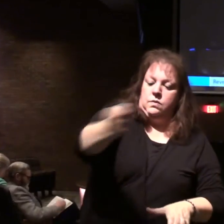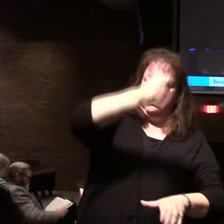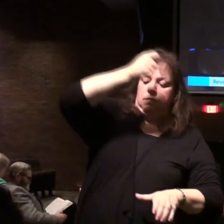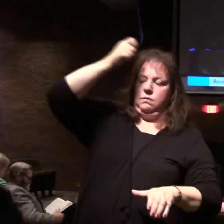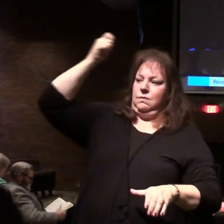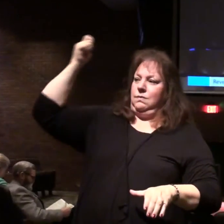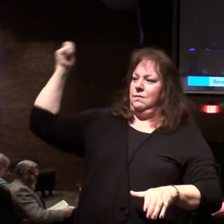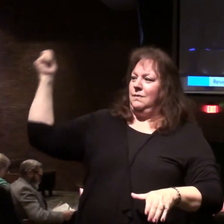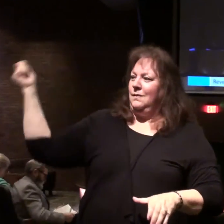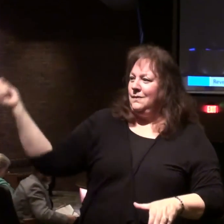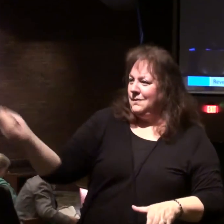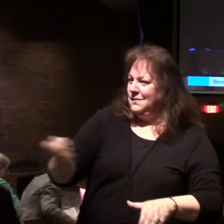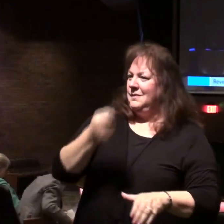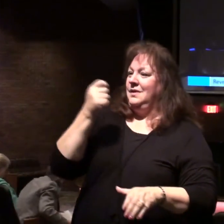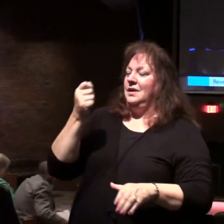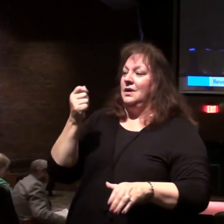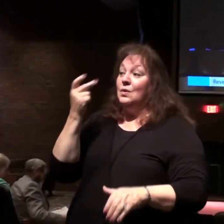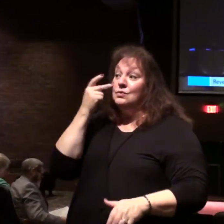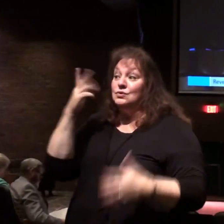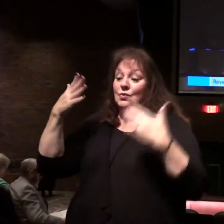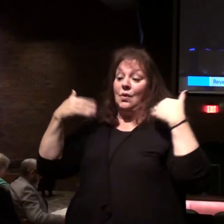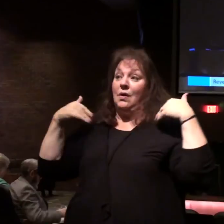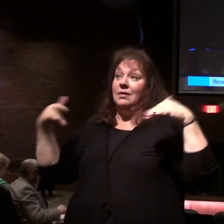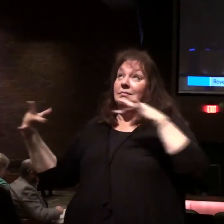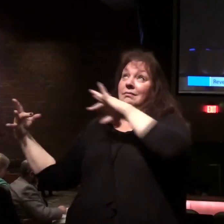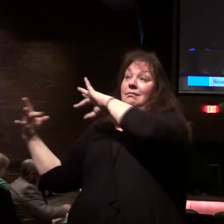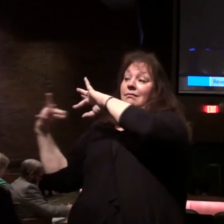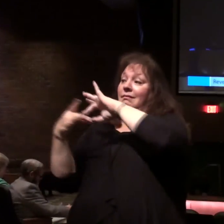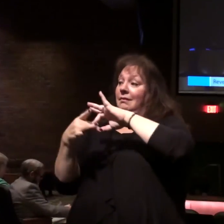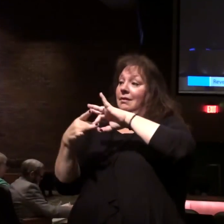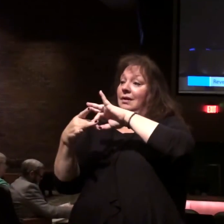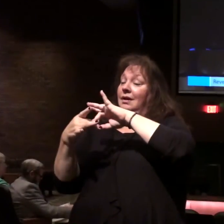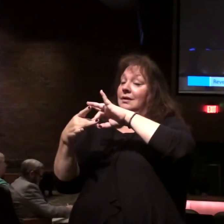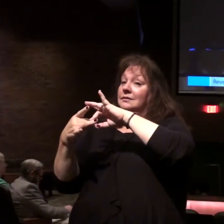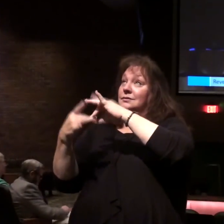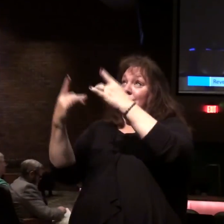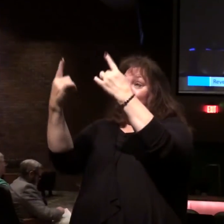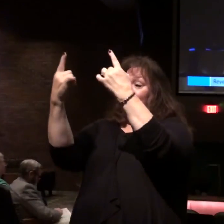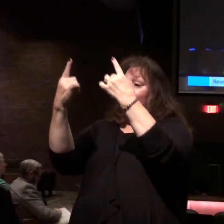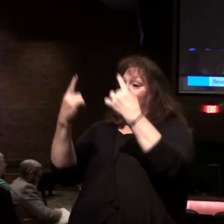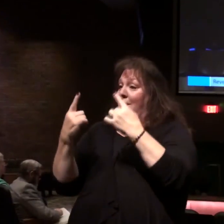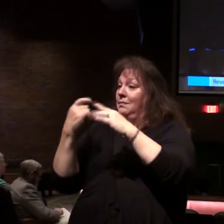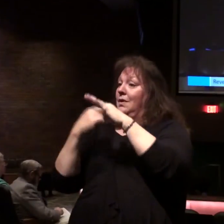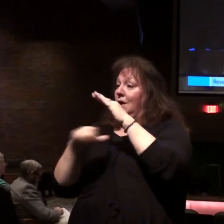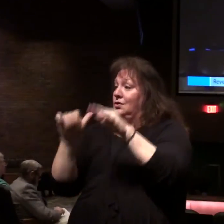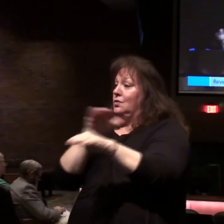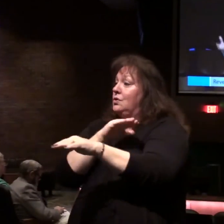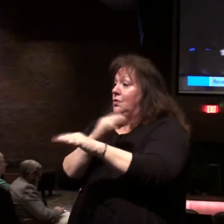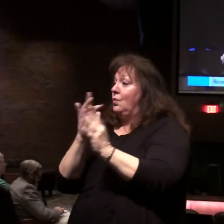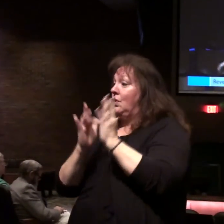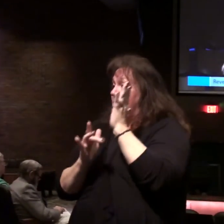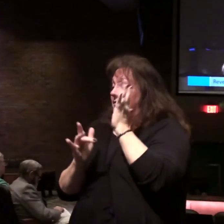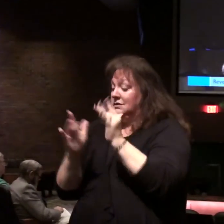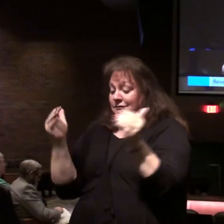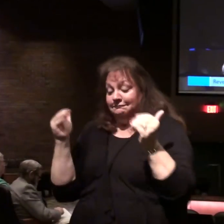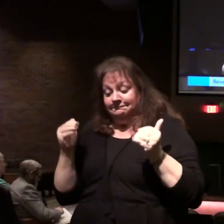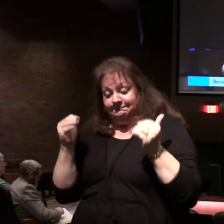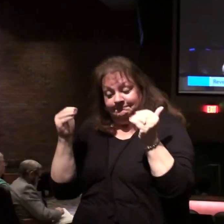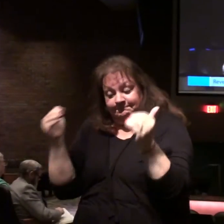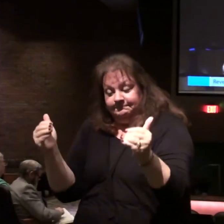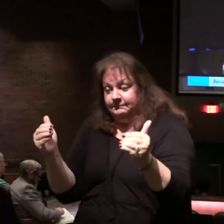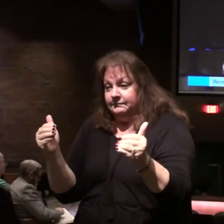Remember we saw in Matthew 24 the angels are associated with coming out under the authority of Christ to carry out